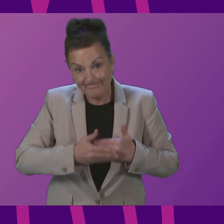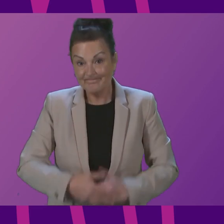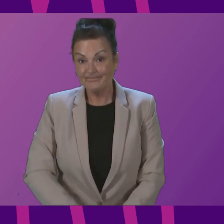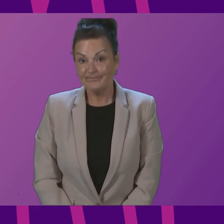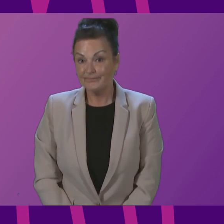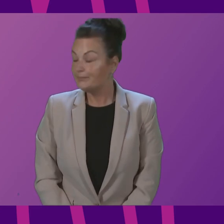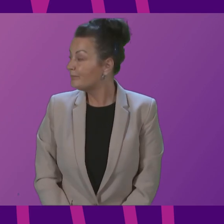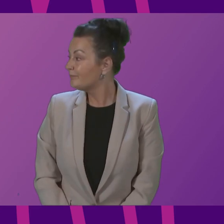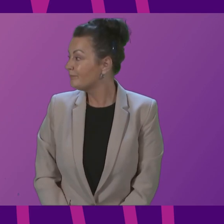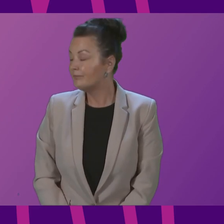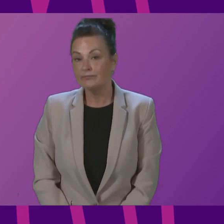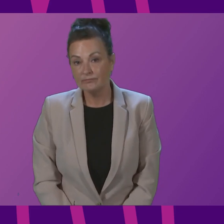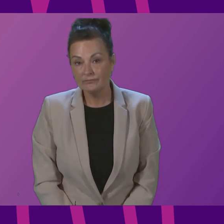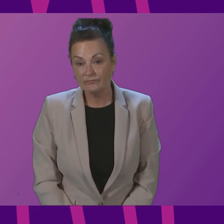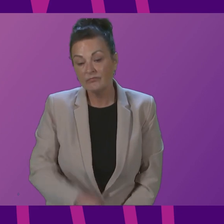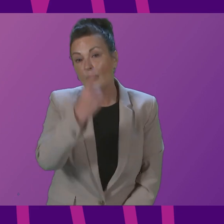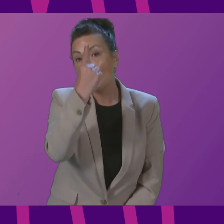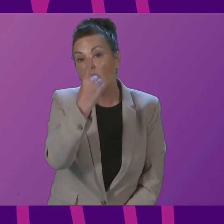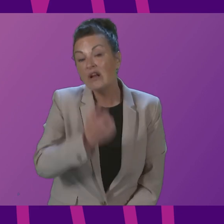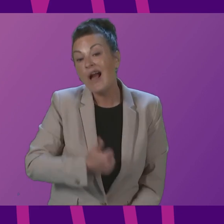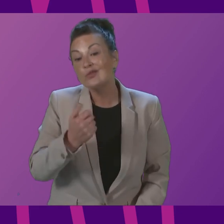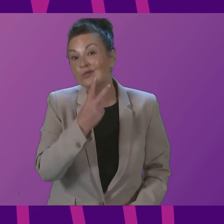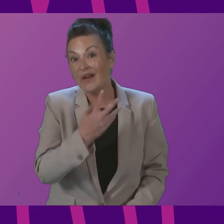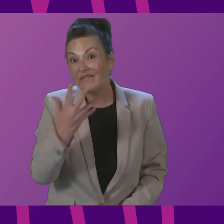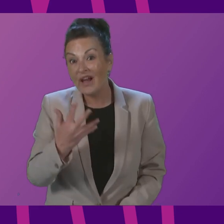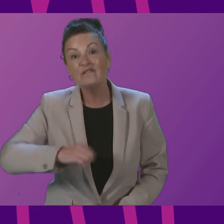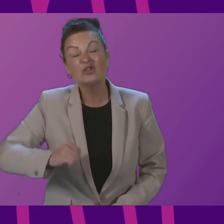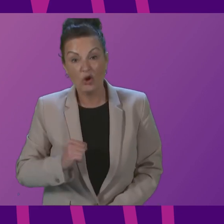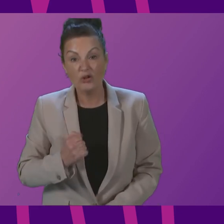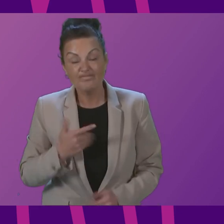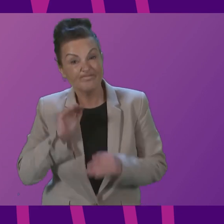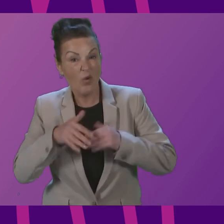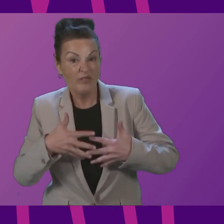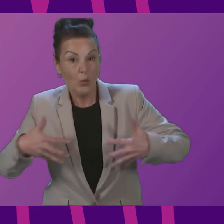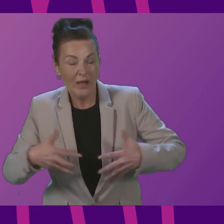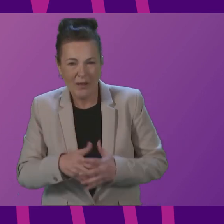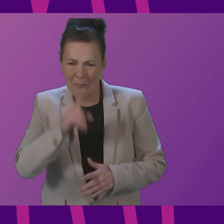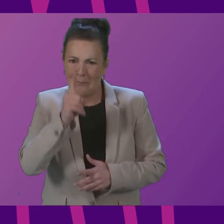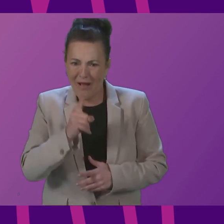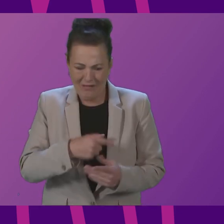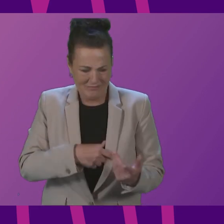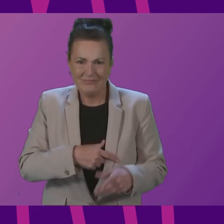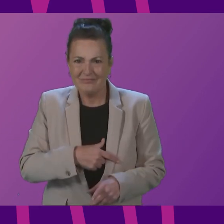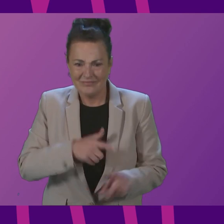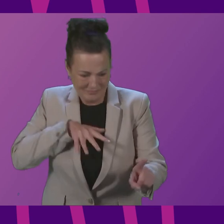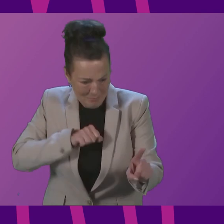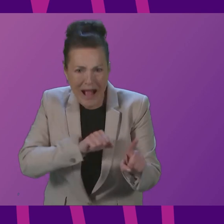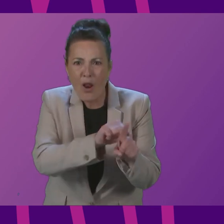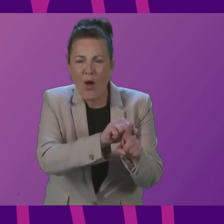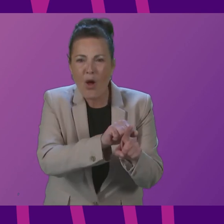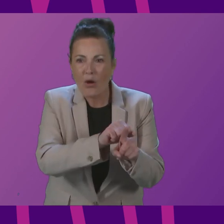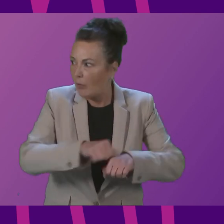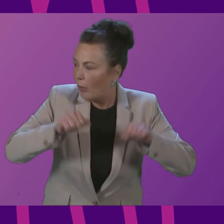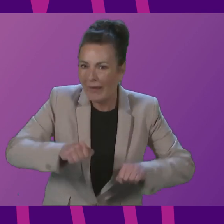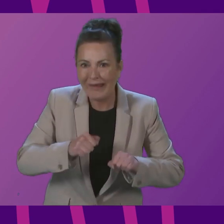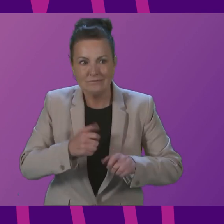one in 25 Scots is severely obese but the backlog of waiting times pre-pandemic has led to Scots